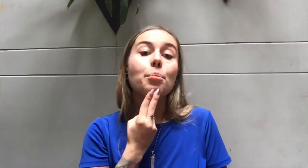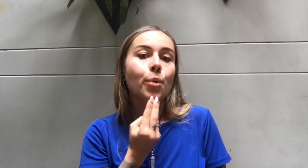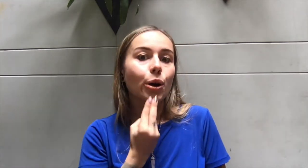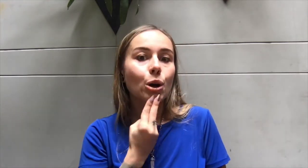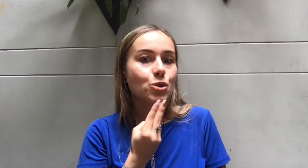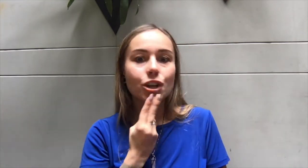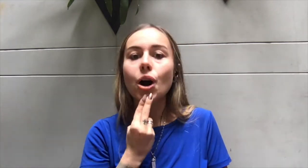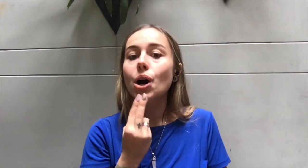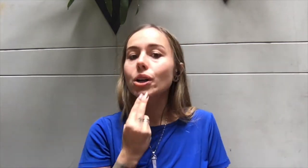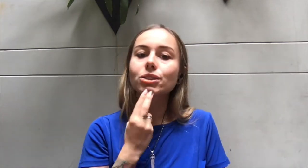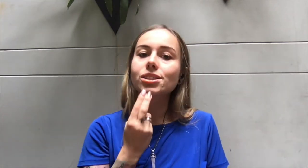More coaching calls.